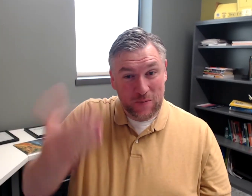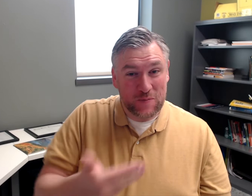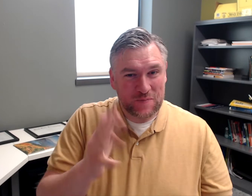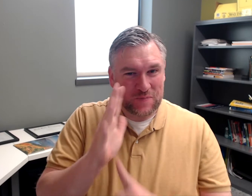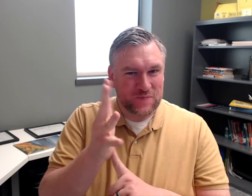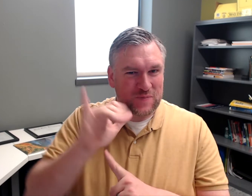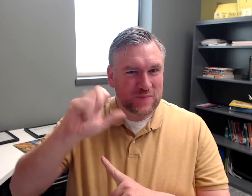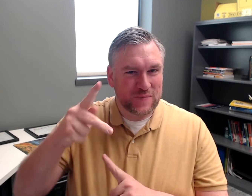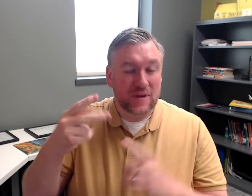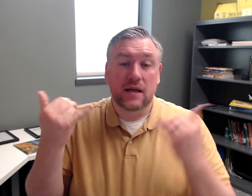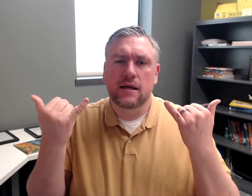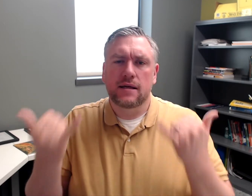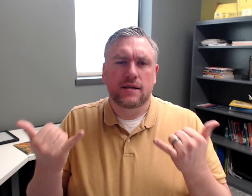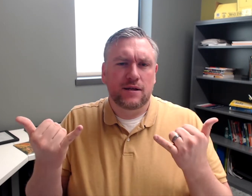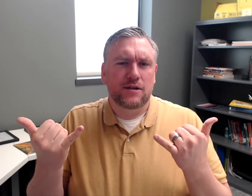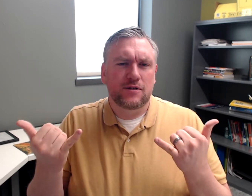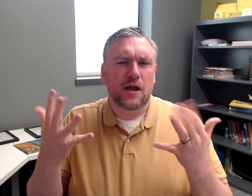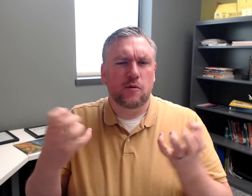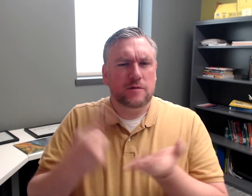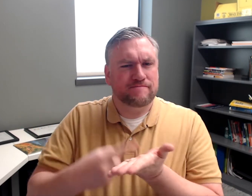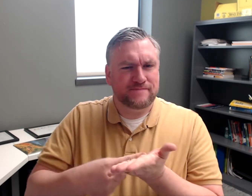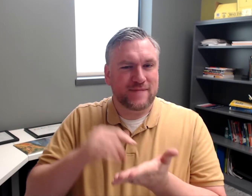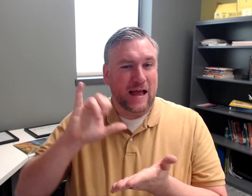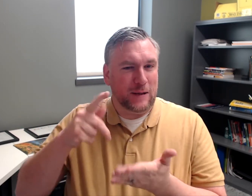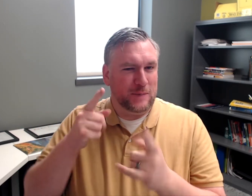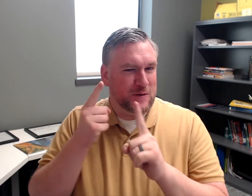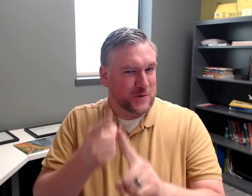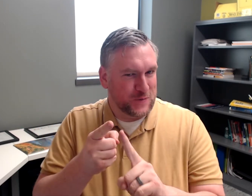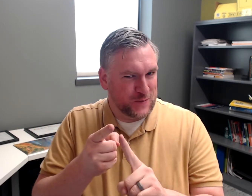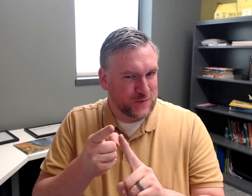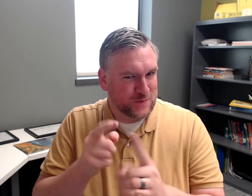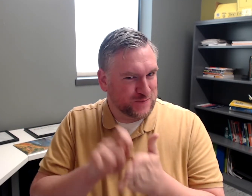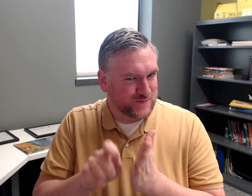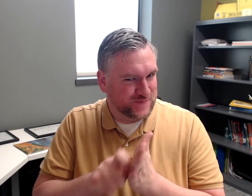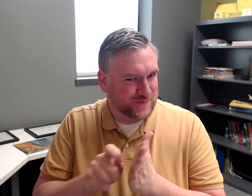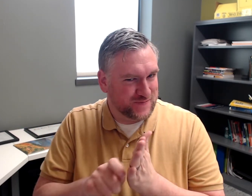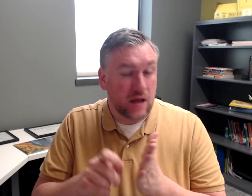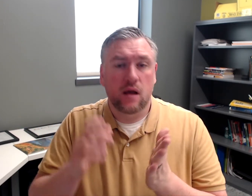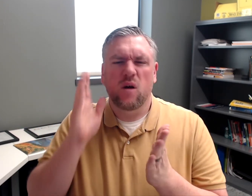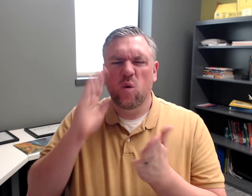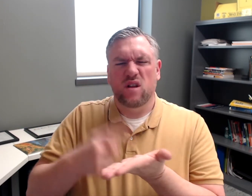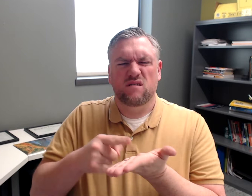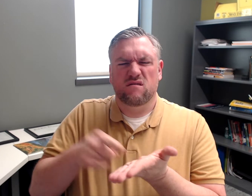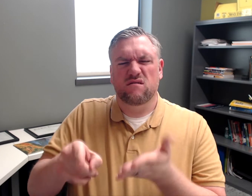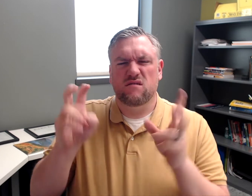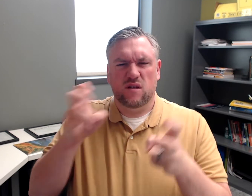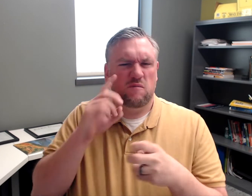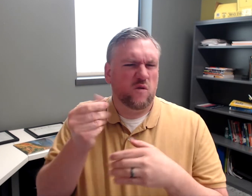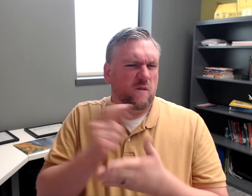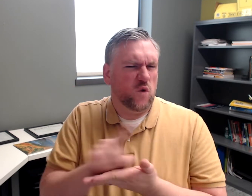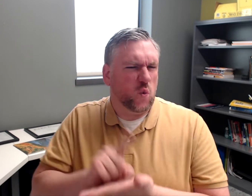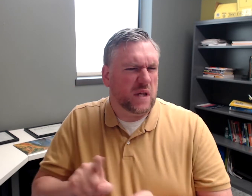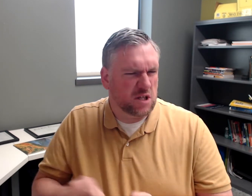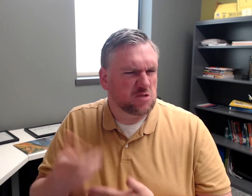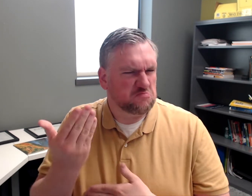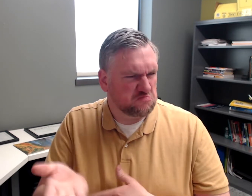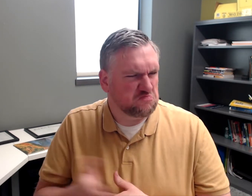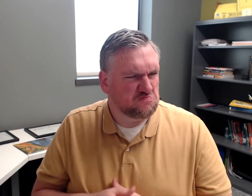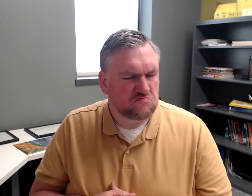Hello, and welcome to the 5-Minute IEP. Today, I want to talk about the IEP goal and writing that, and we'll be discussing this